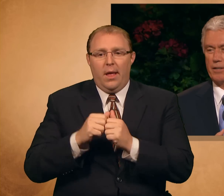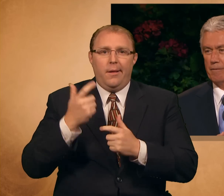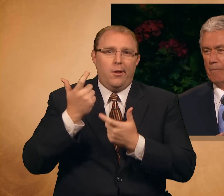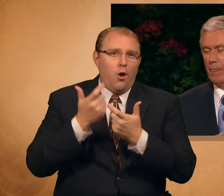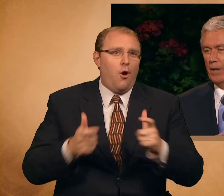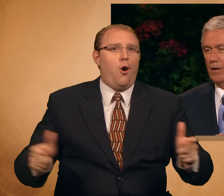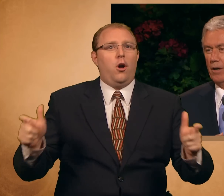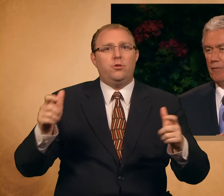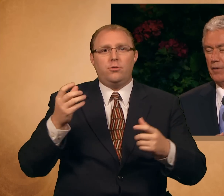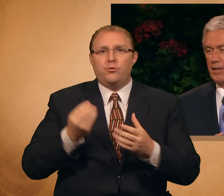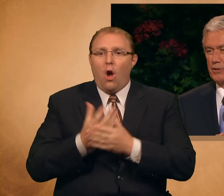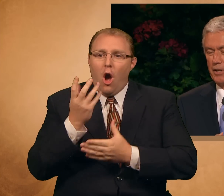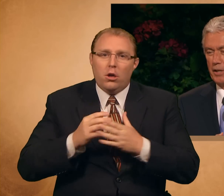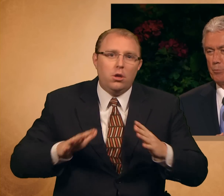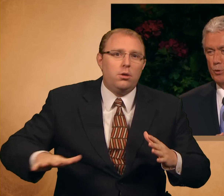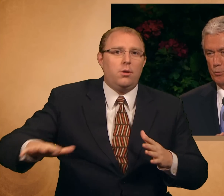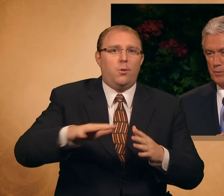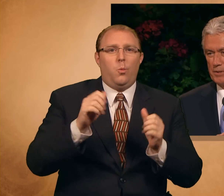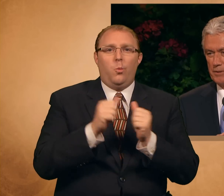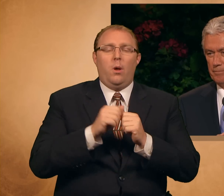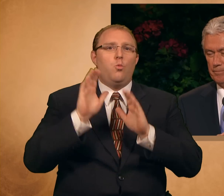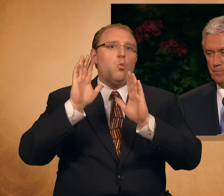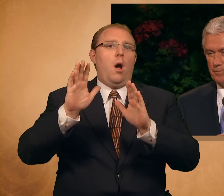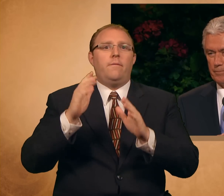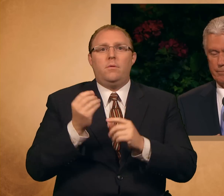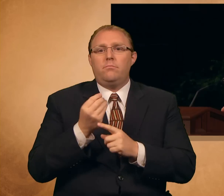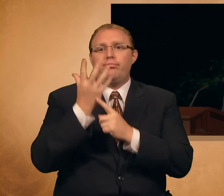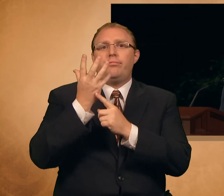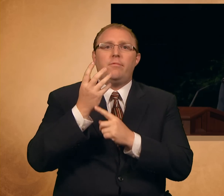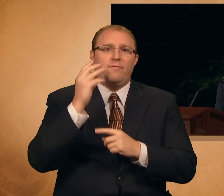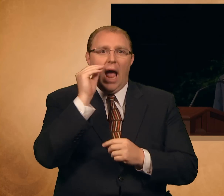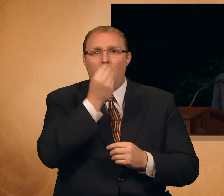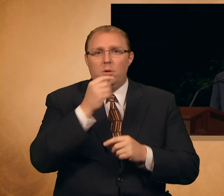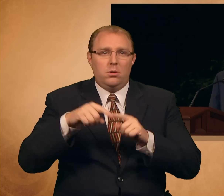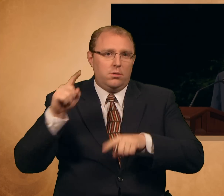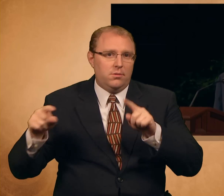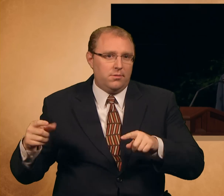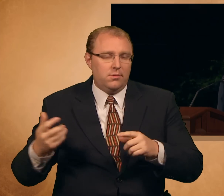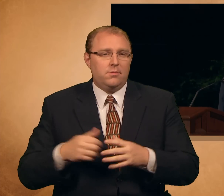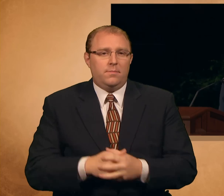garden of exotic blooms. Third,